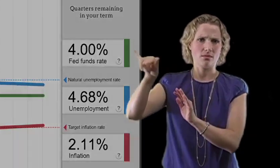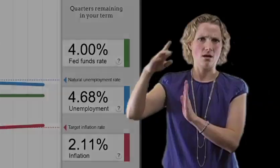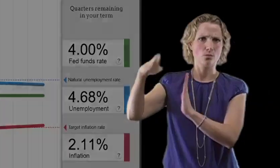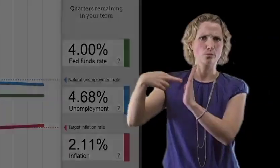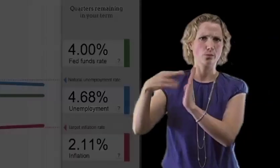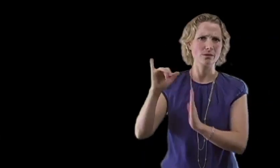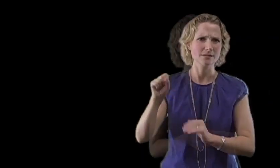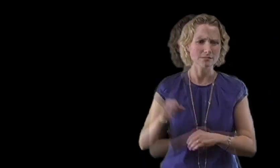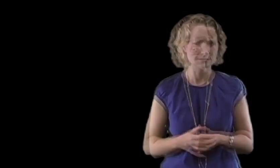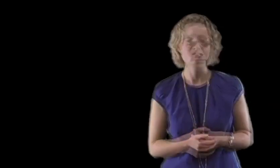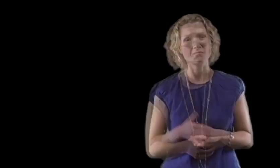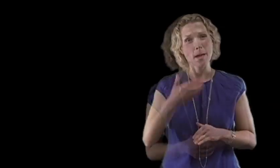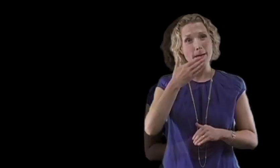importance of that role.